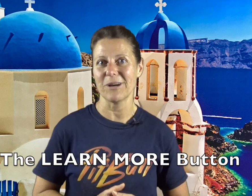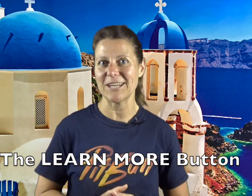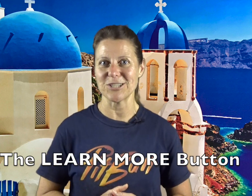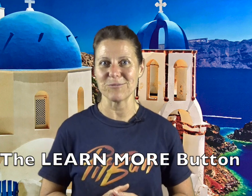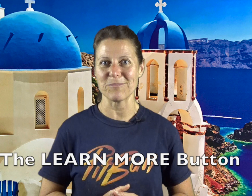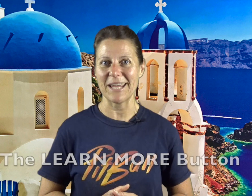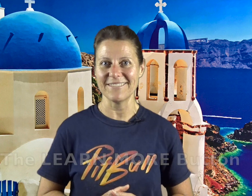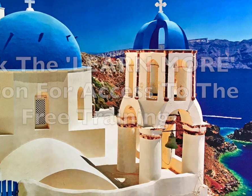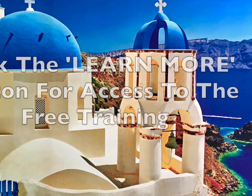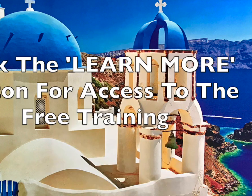relationship with money